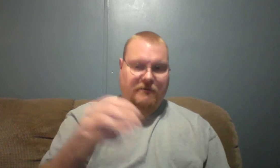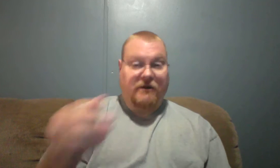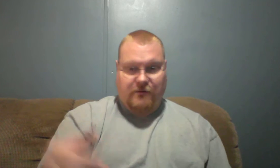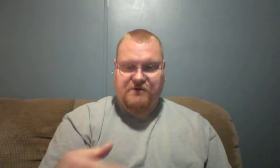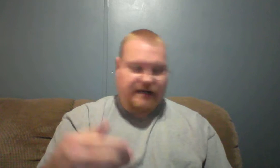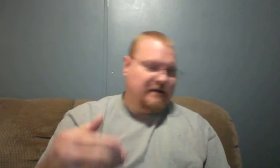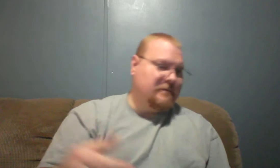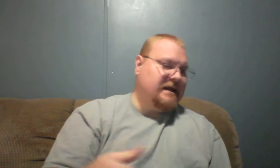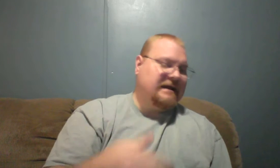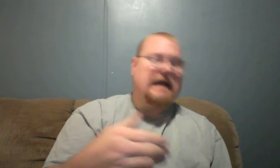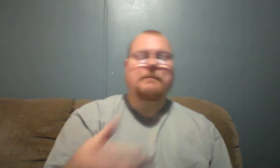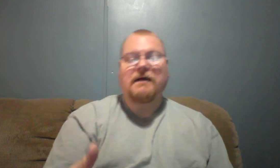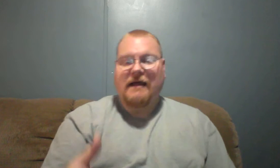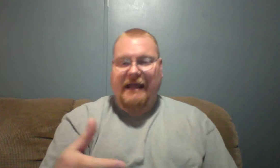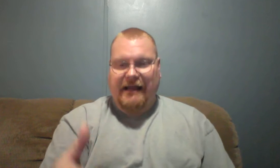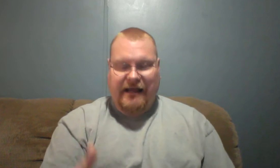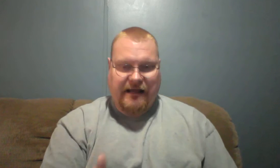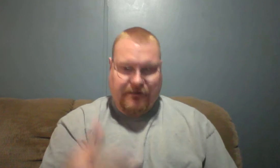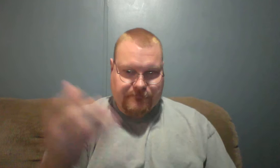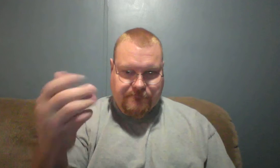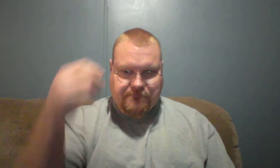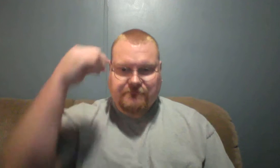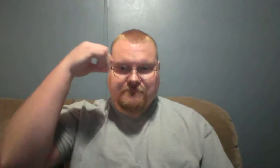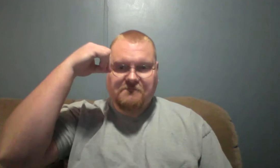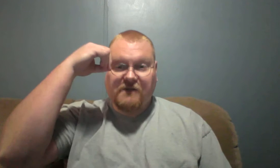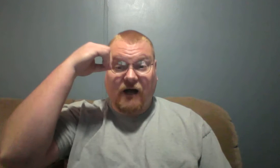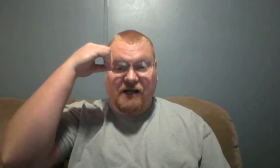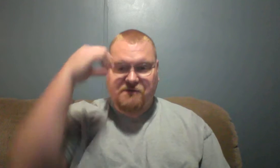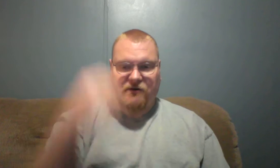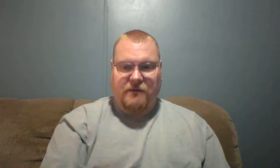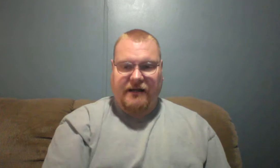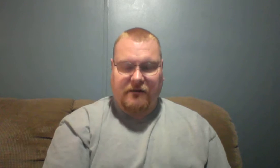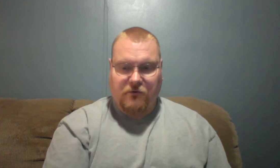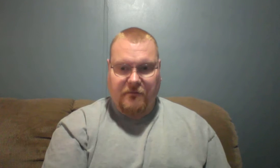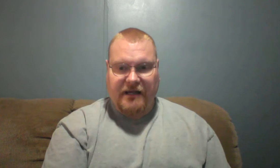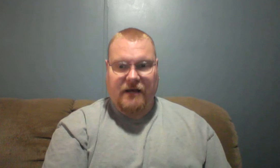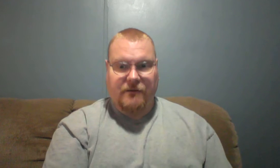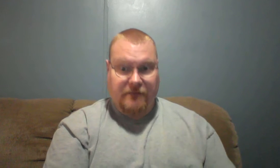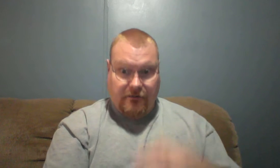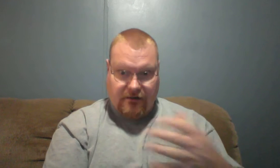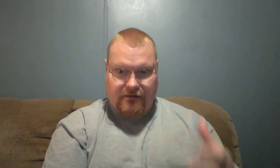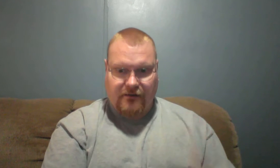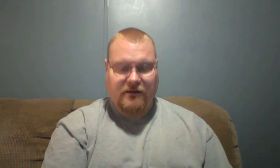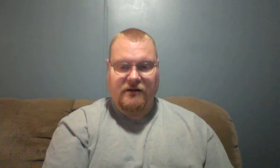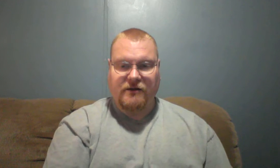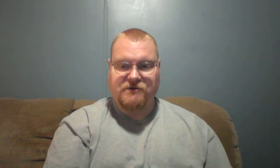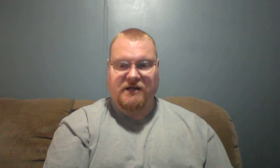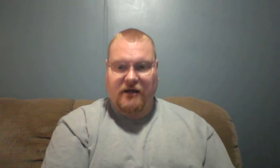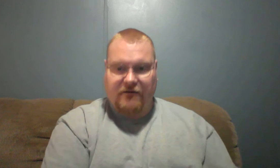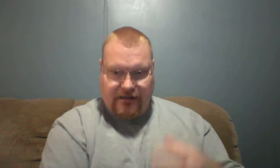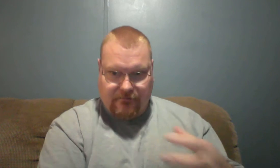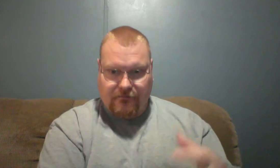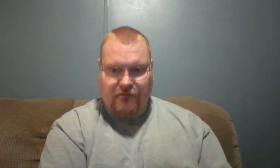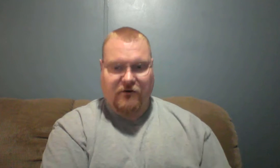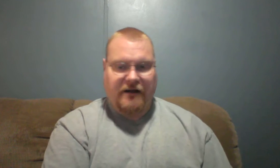you know what I'm saying, being kept in a hospital bed. I'm going to be up and be able to do stuff and move around. Now,